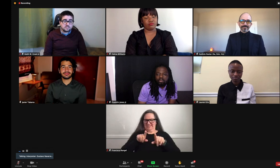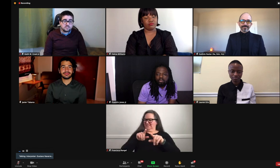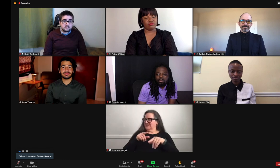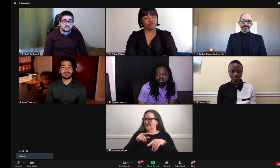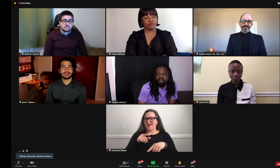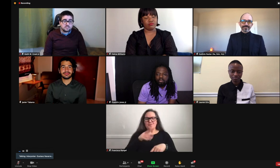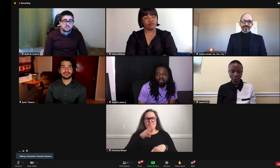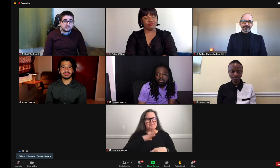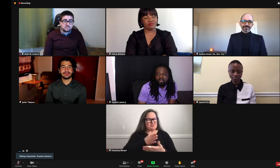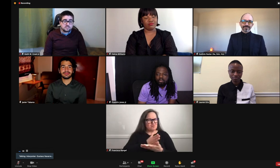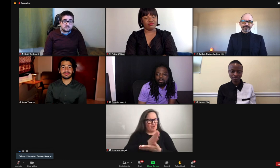definitely emotionally charged.